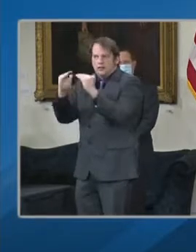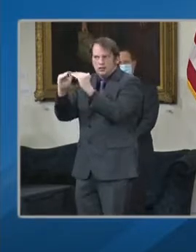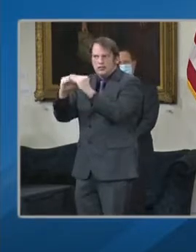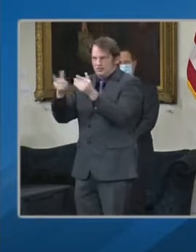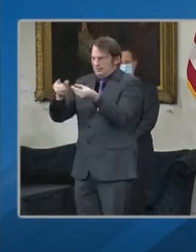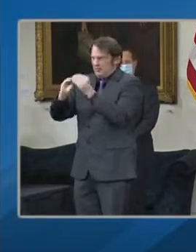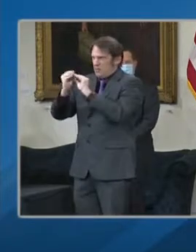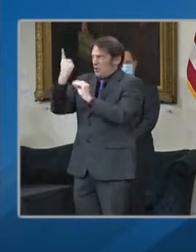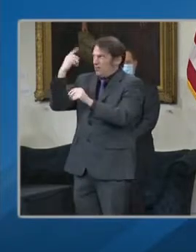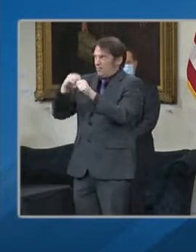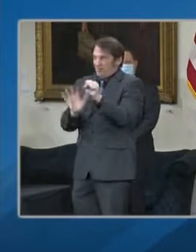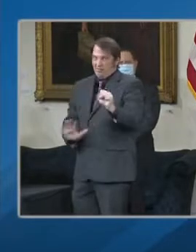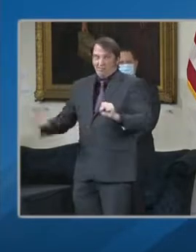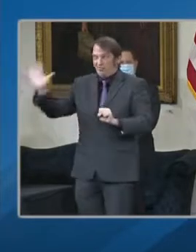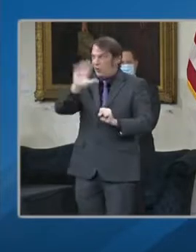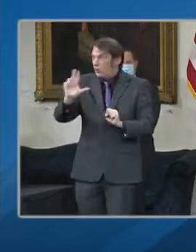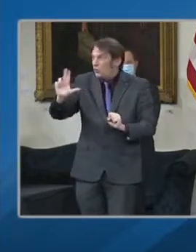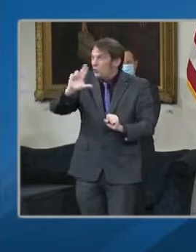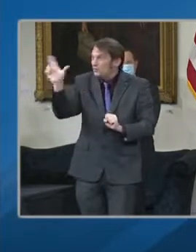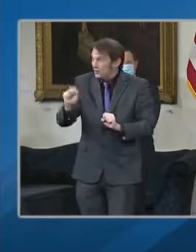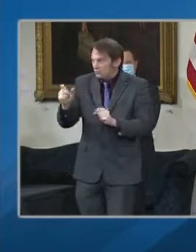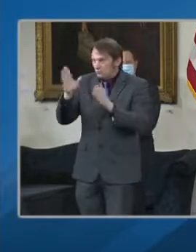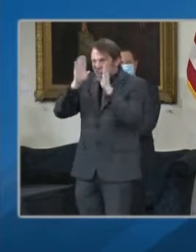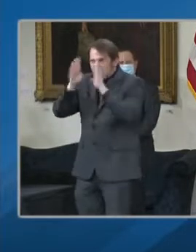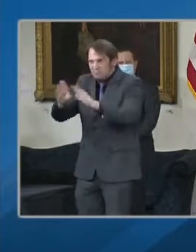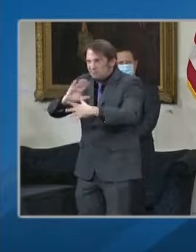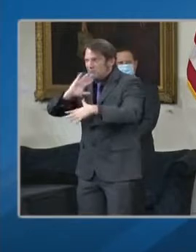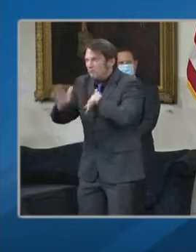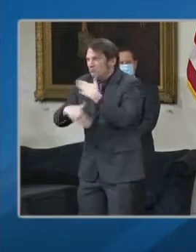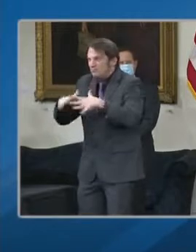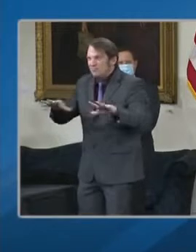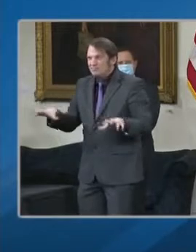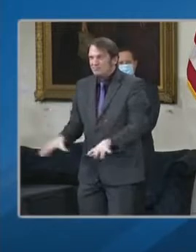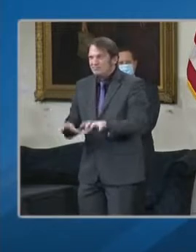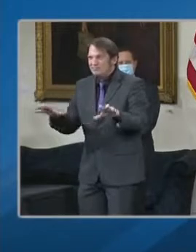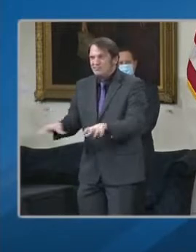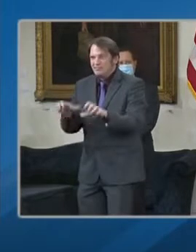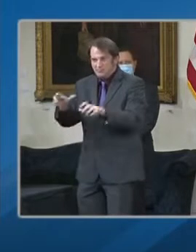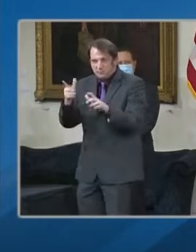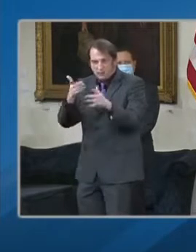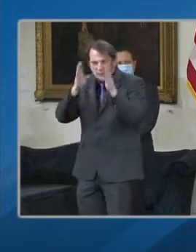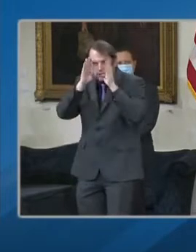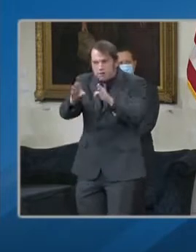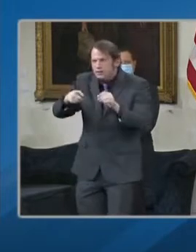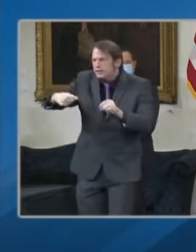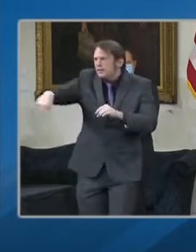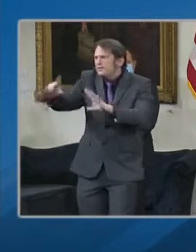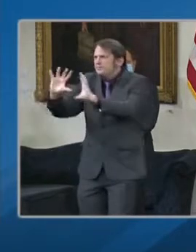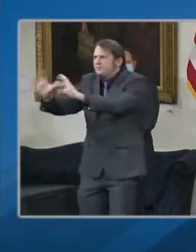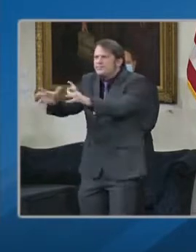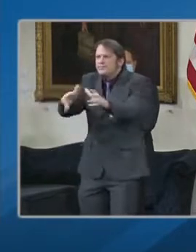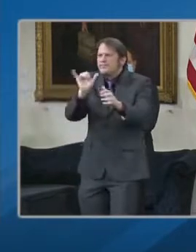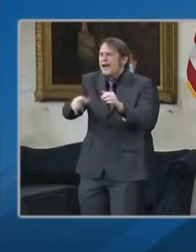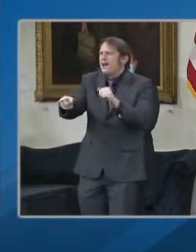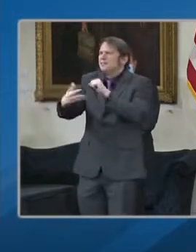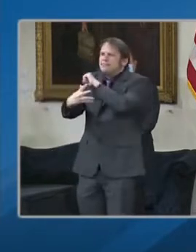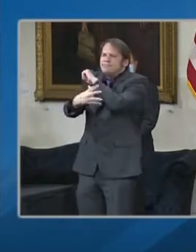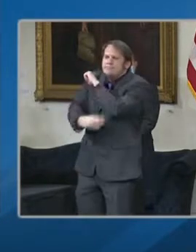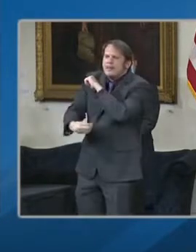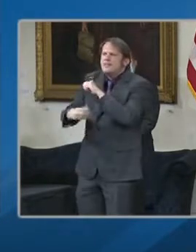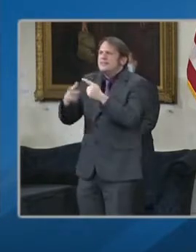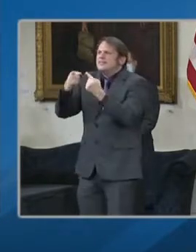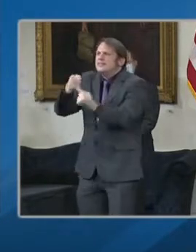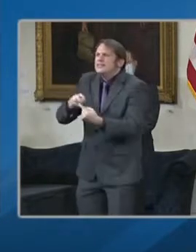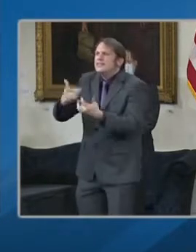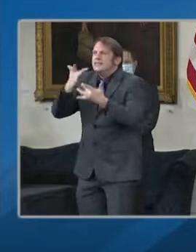on our efforts to reach underserved communities. In early January, we launched the Maryland Vaccine Equity Task Force,